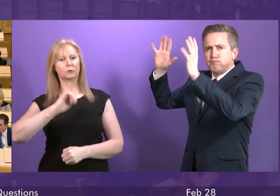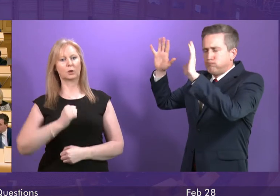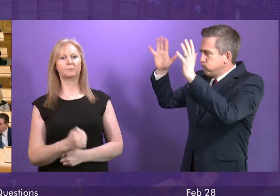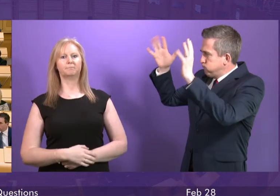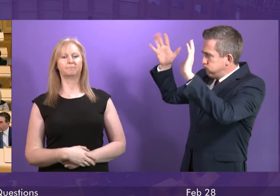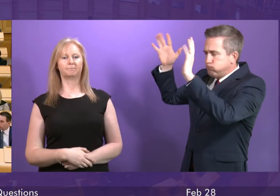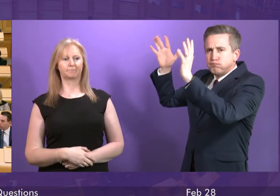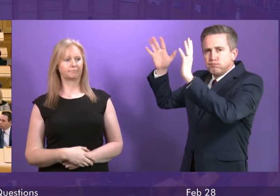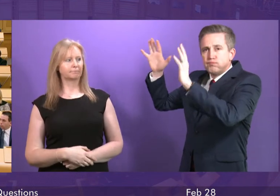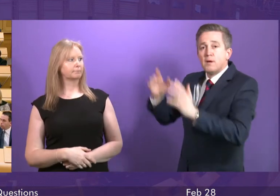Jackson Carlaw.